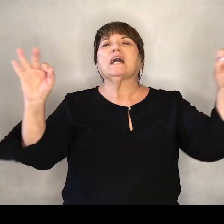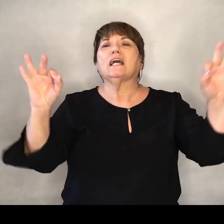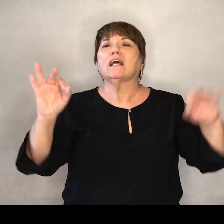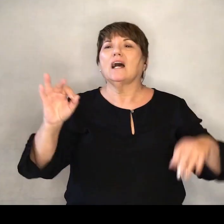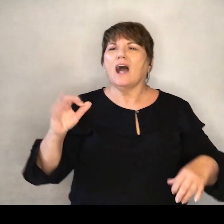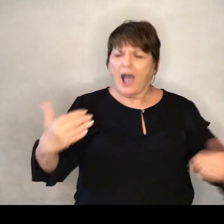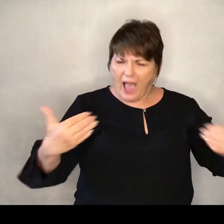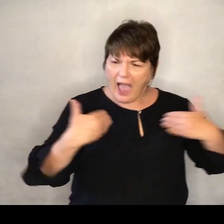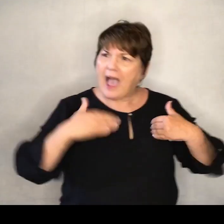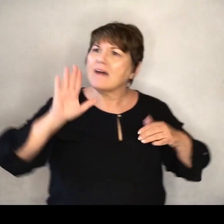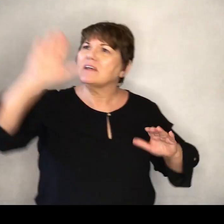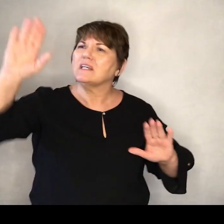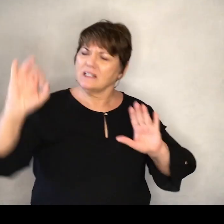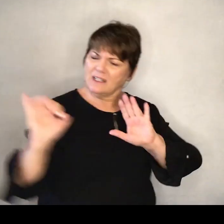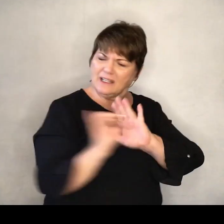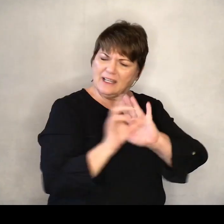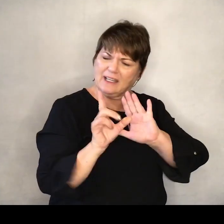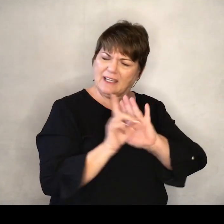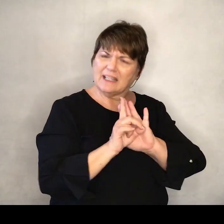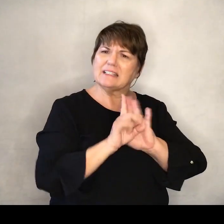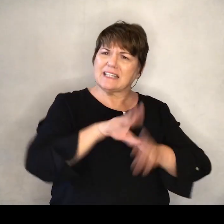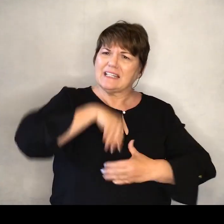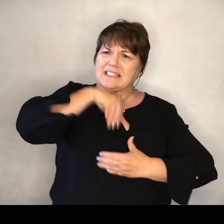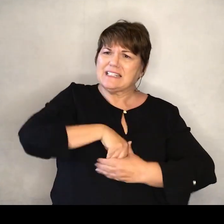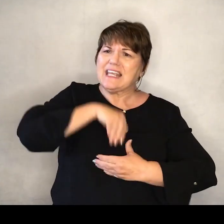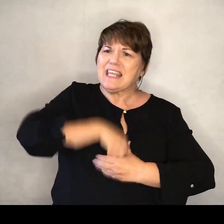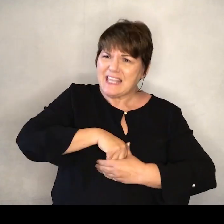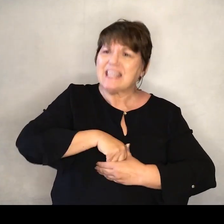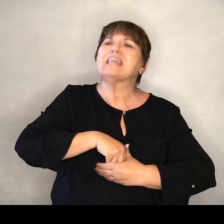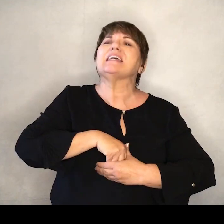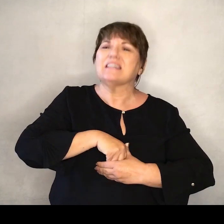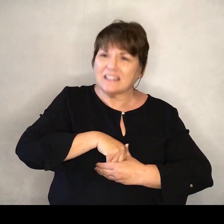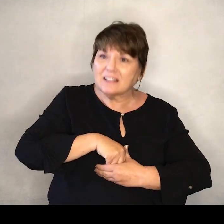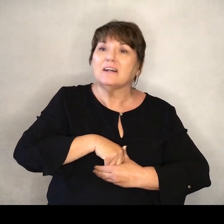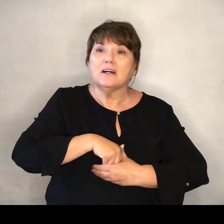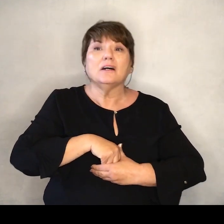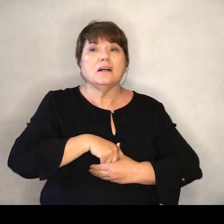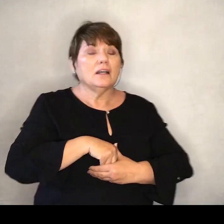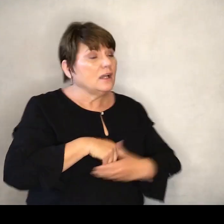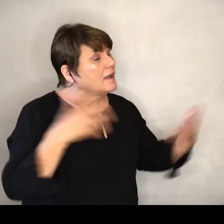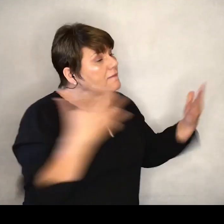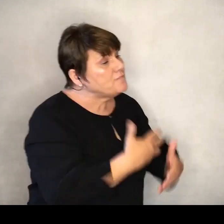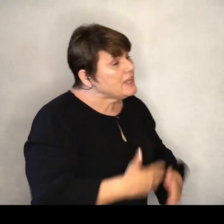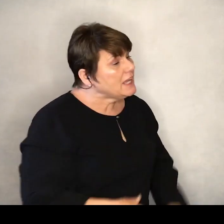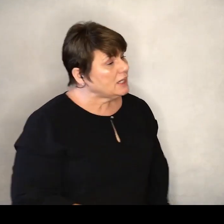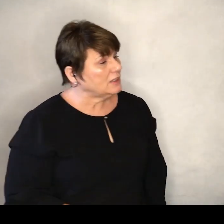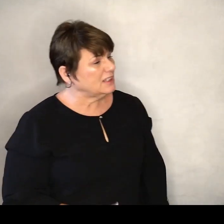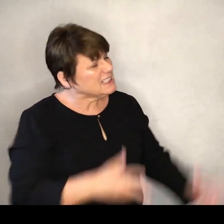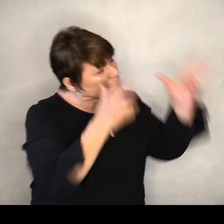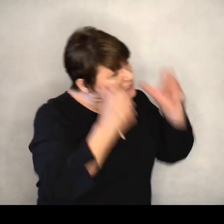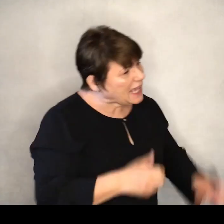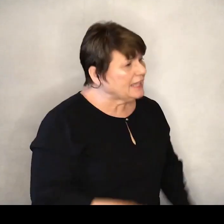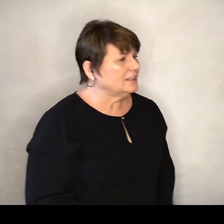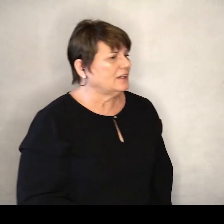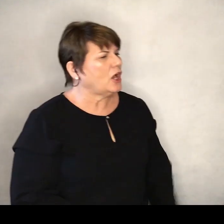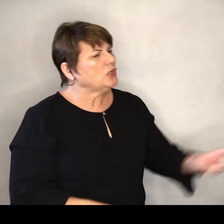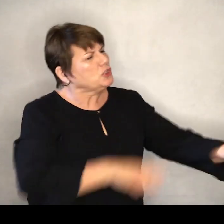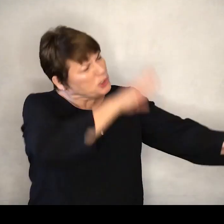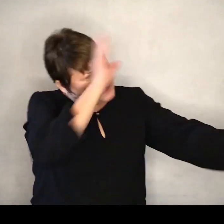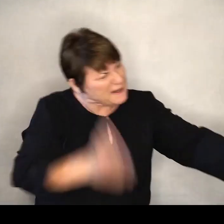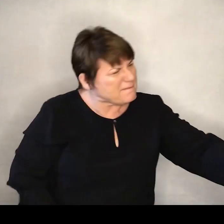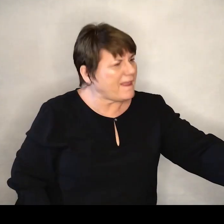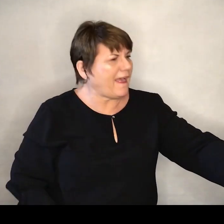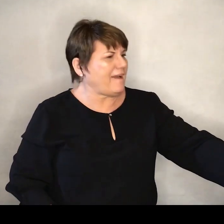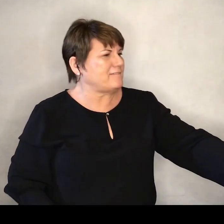my own identity. So fear you will never